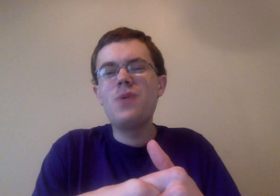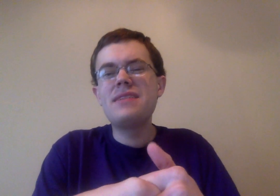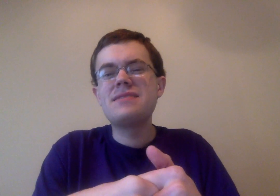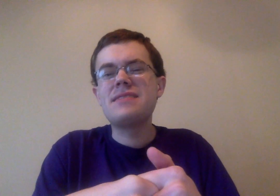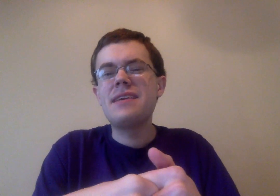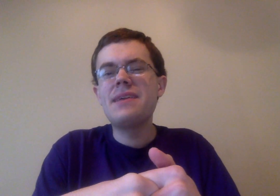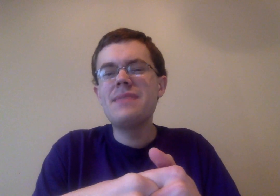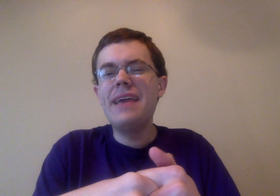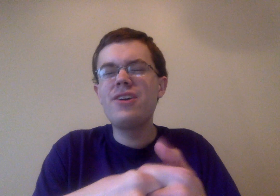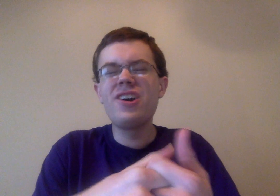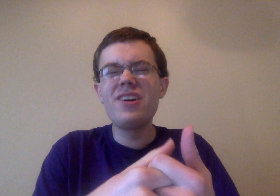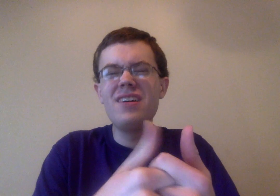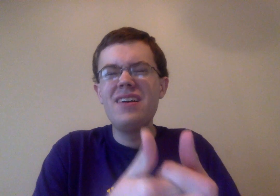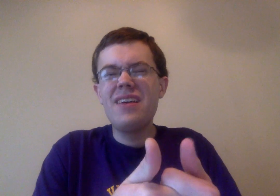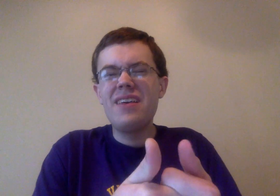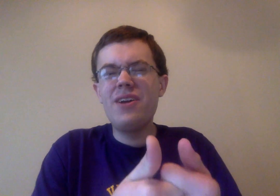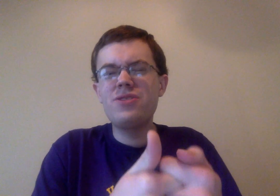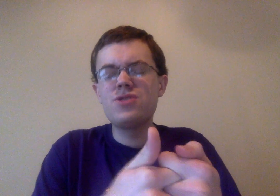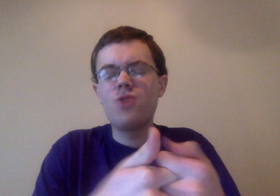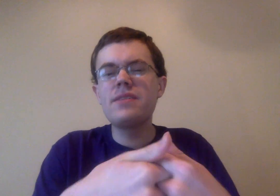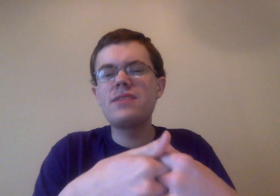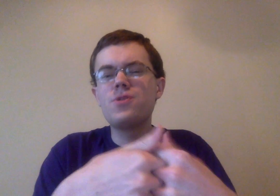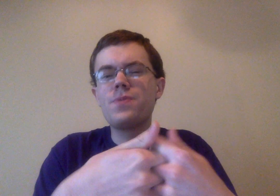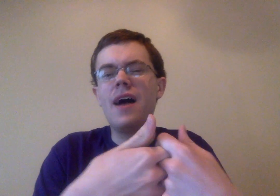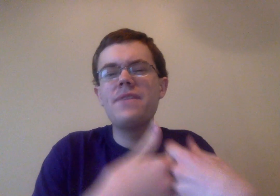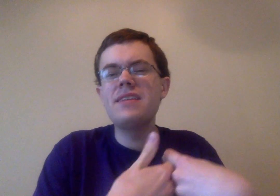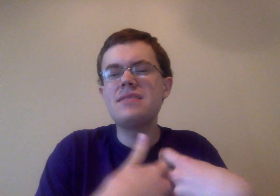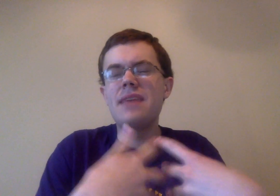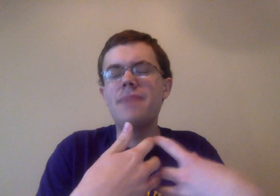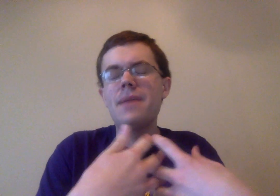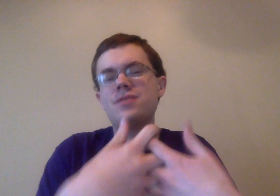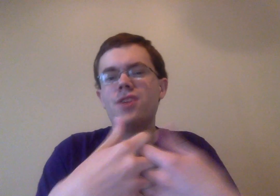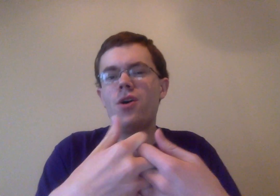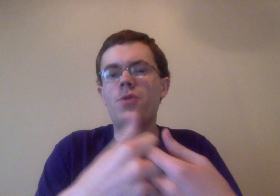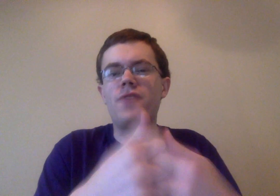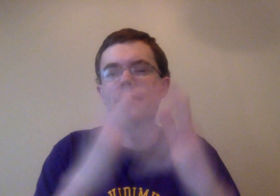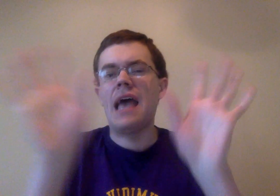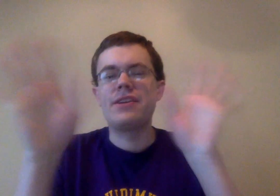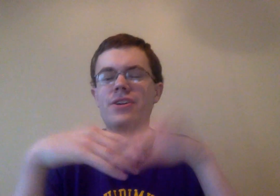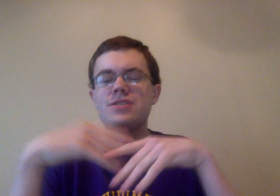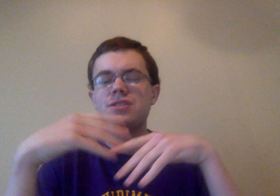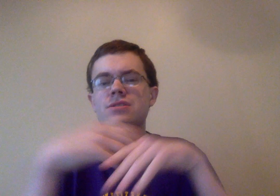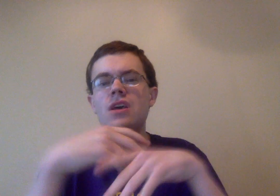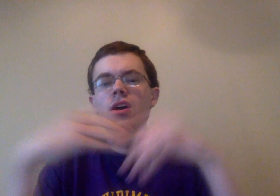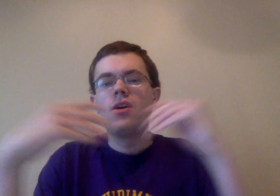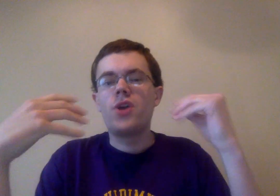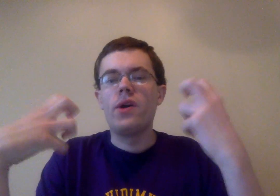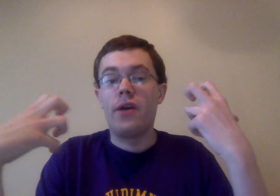quite seem like her. You know, she's normally, like, super confident, and maybe it's just, you know, oh, the famous actor, and she's going, like,